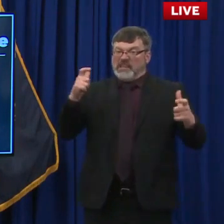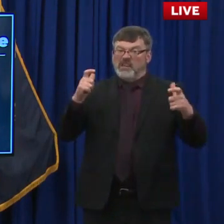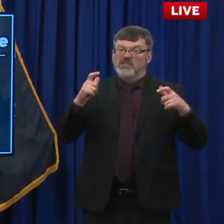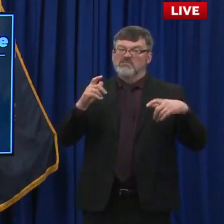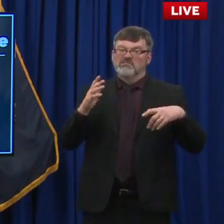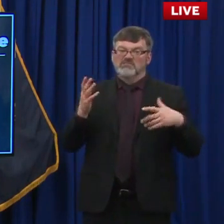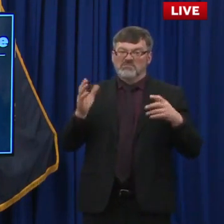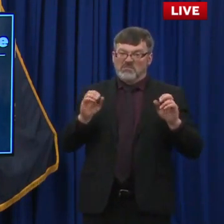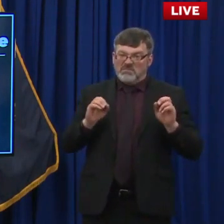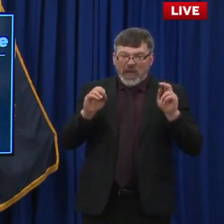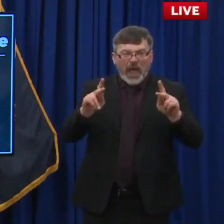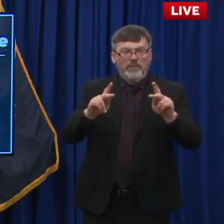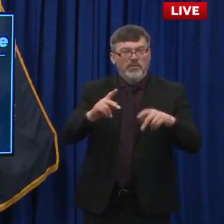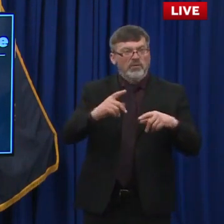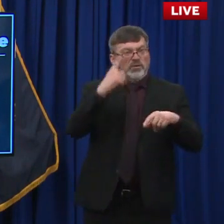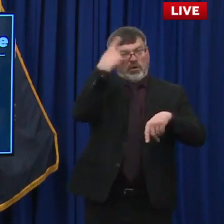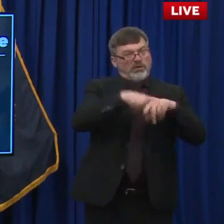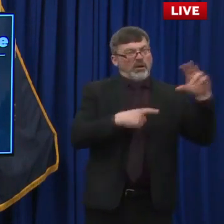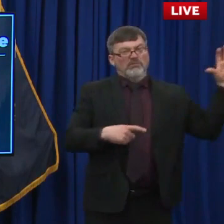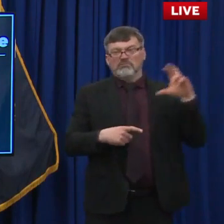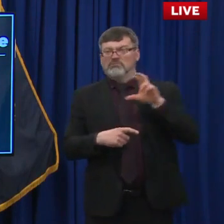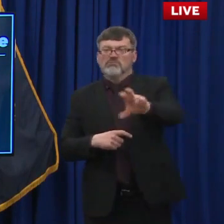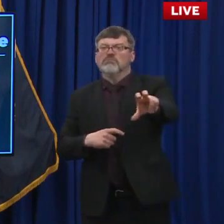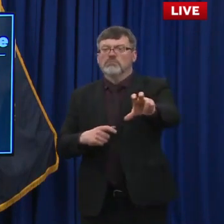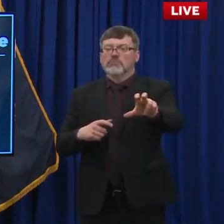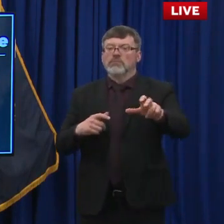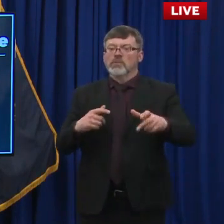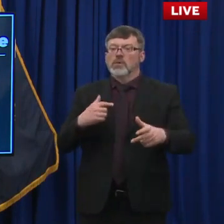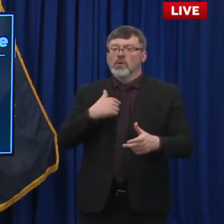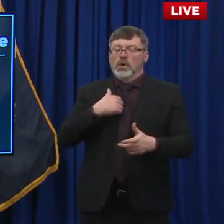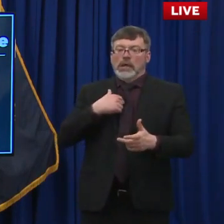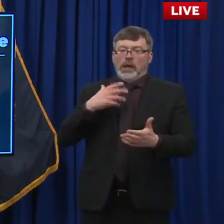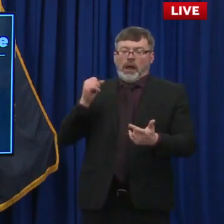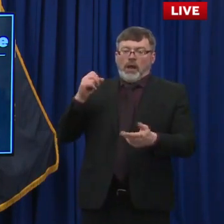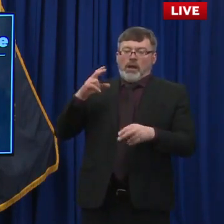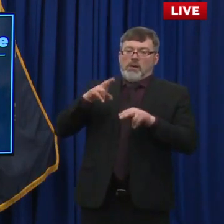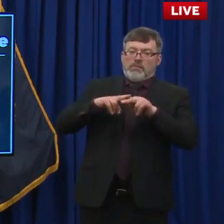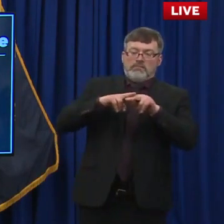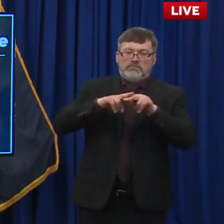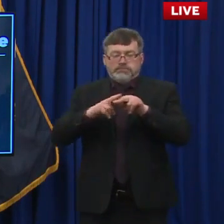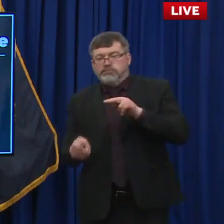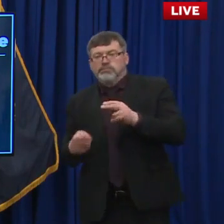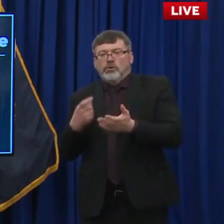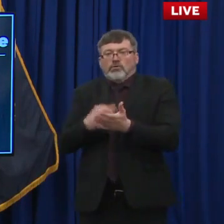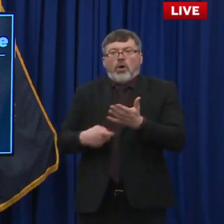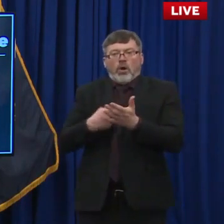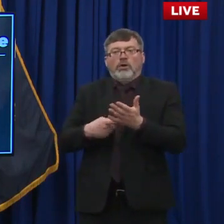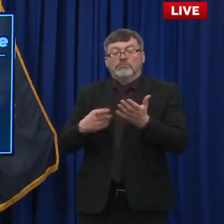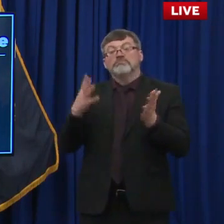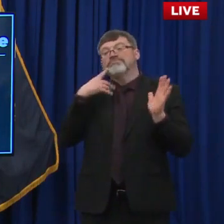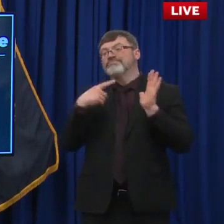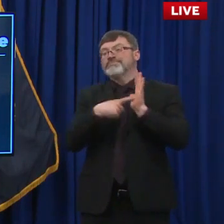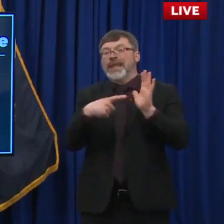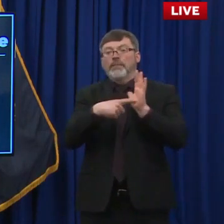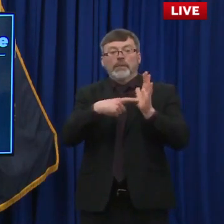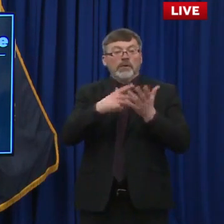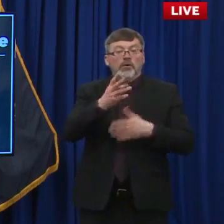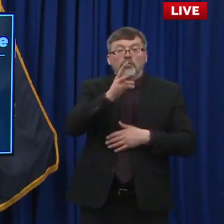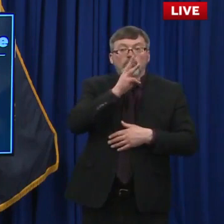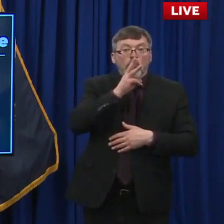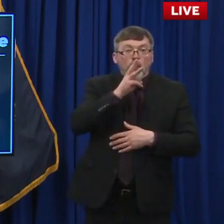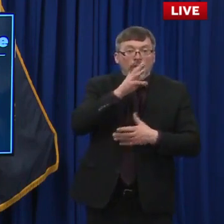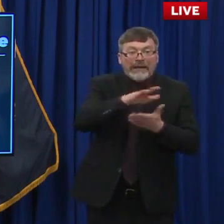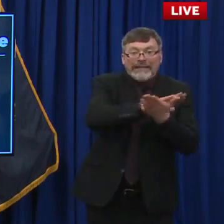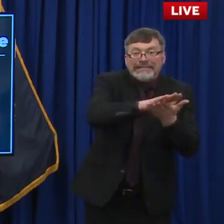decrease costs and property taxes for our citizens. So whether it's a clean drinking water project or a wastewater treatment plant project or broadband